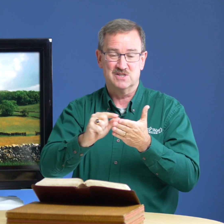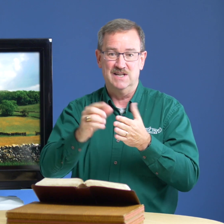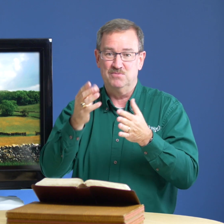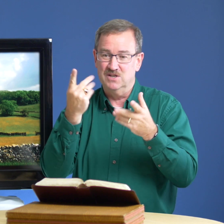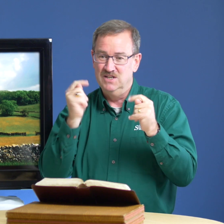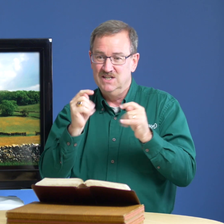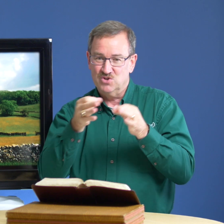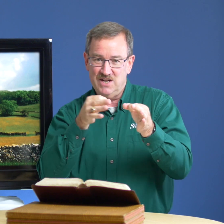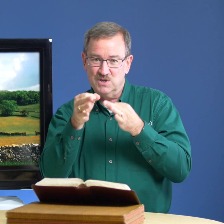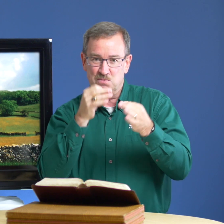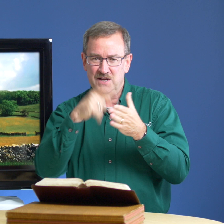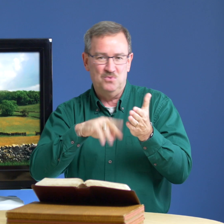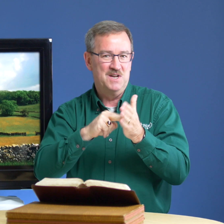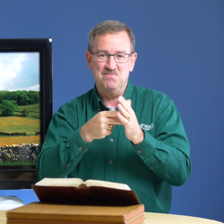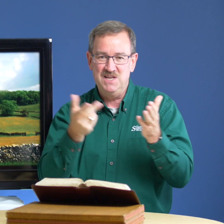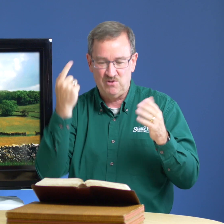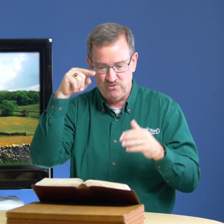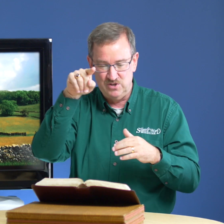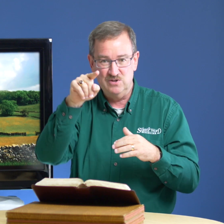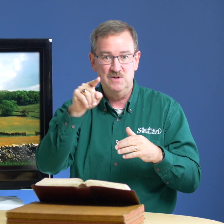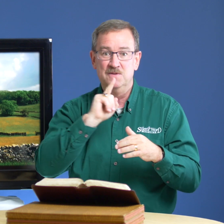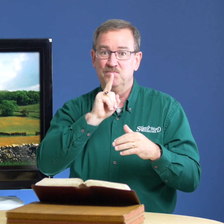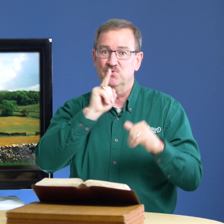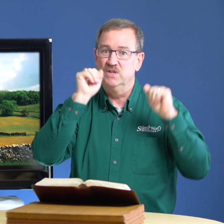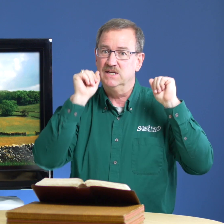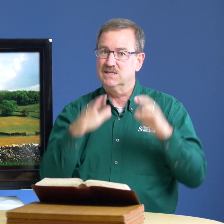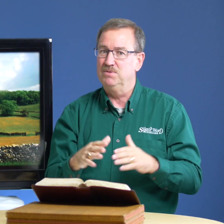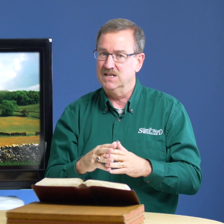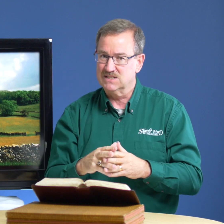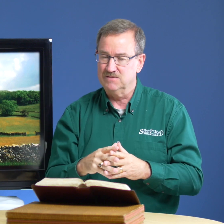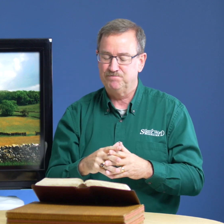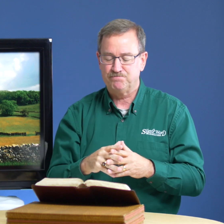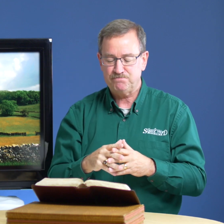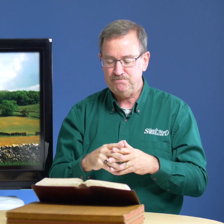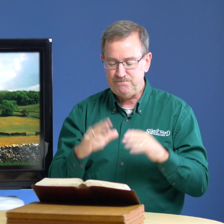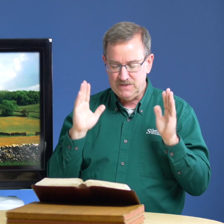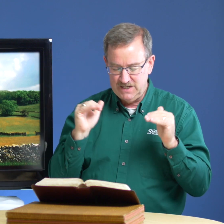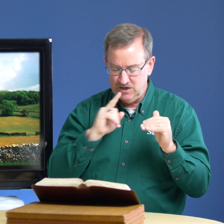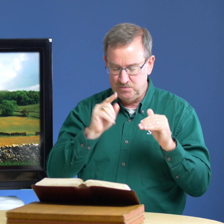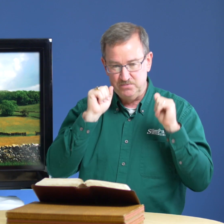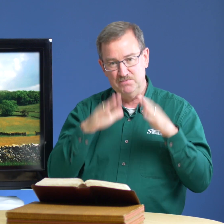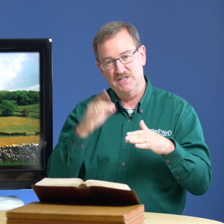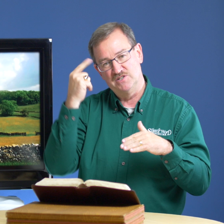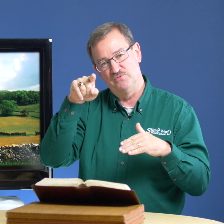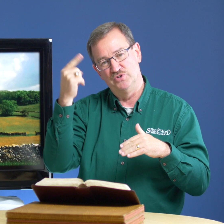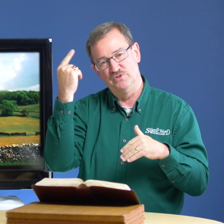and i'm going to try to explain what it means for you really it's a blessing and i hope it'll be a blessing for you